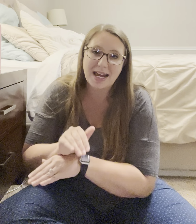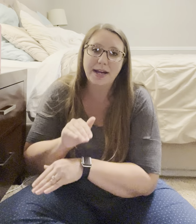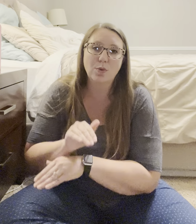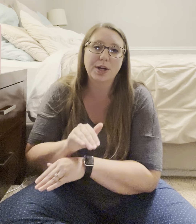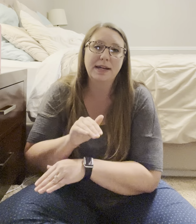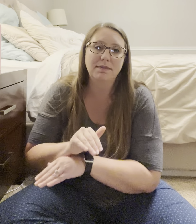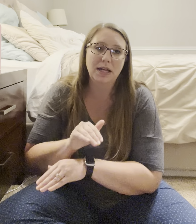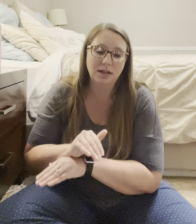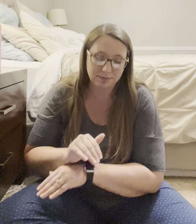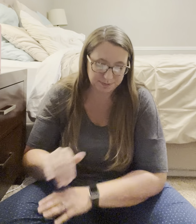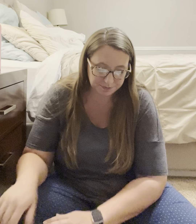night or evening.